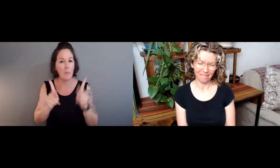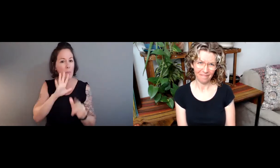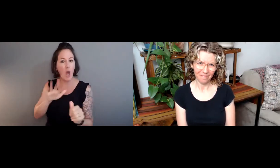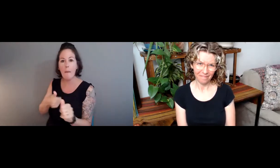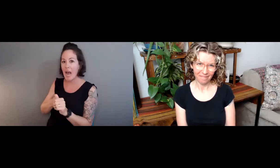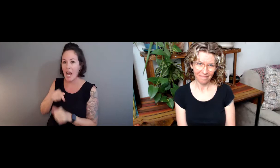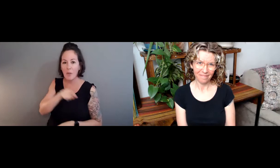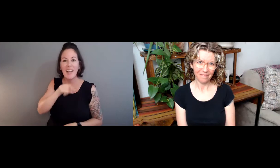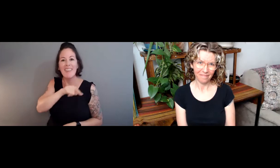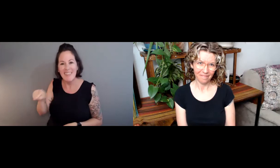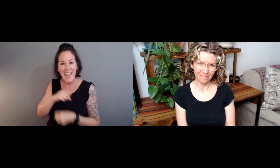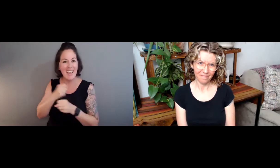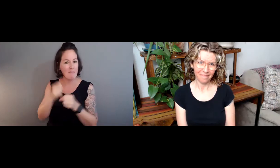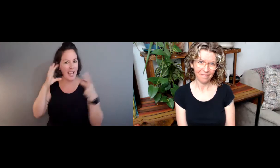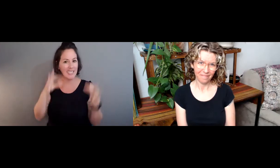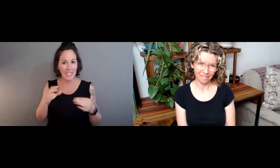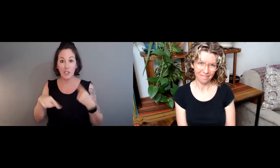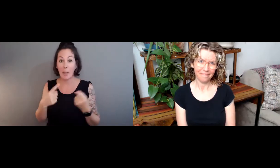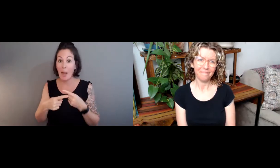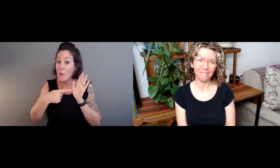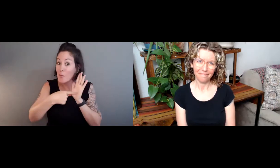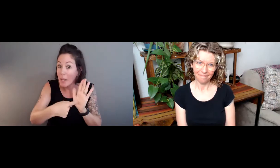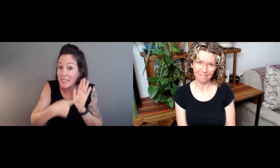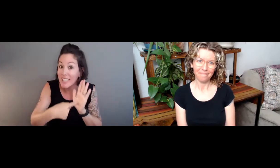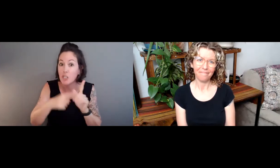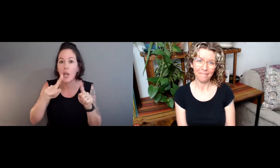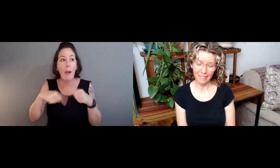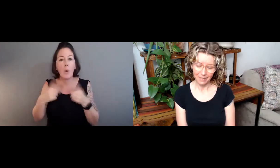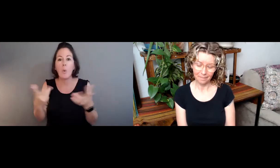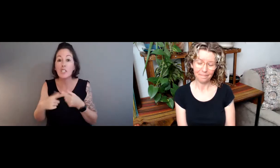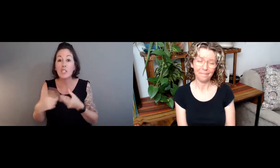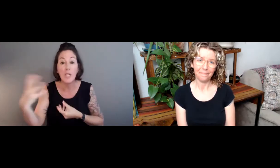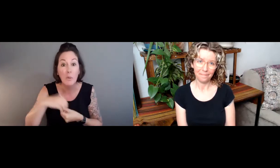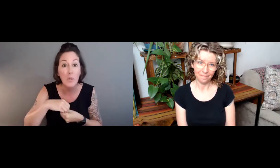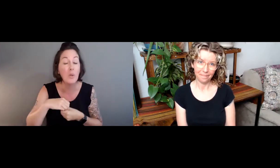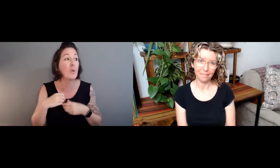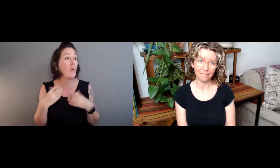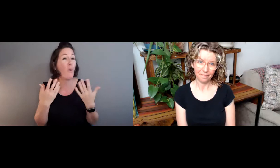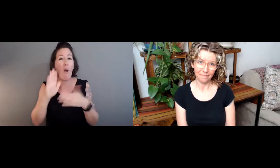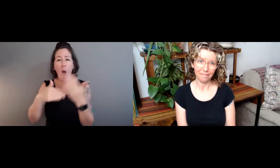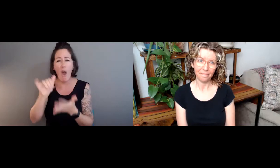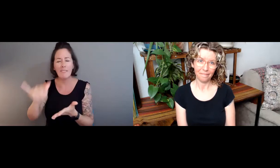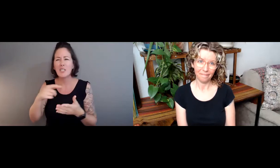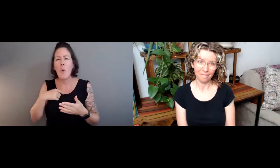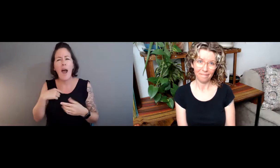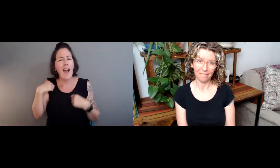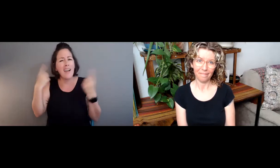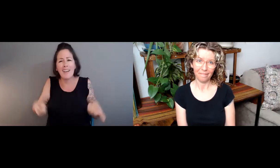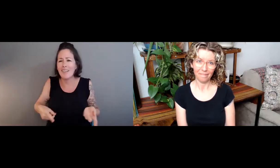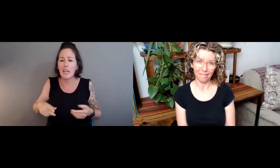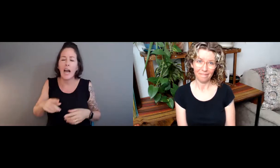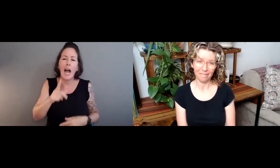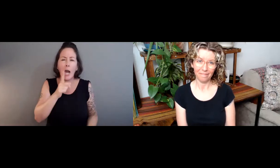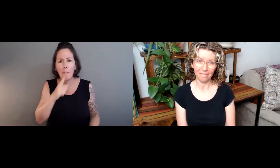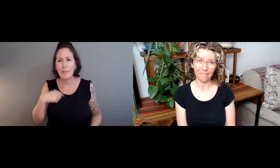connected, that these systems are created by people. People decided what to